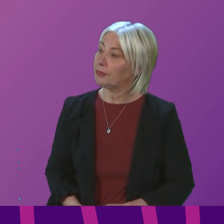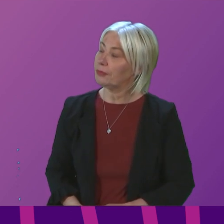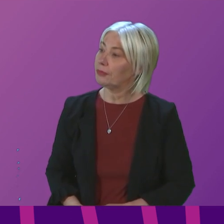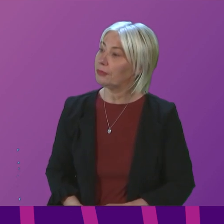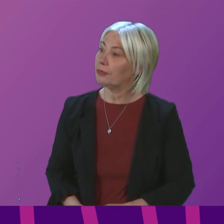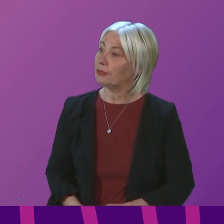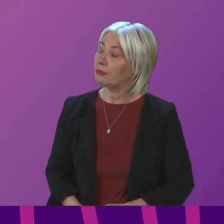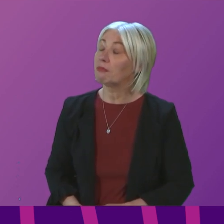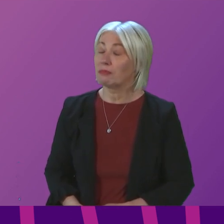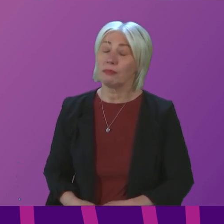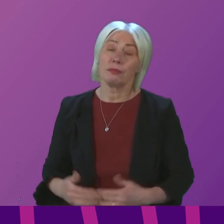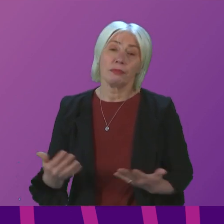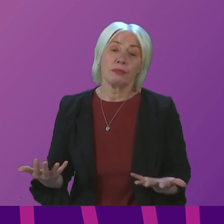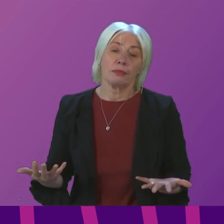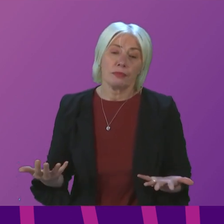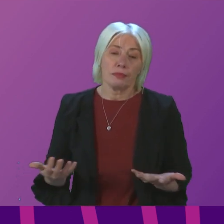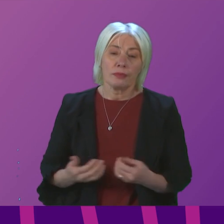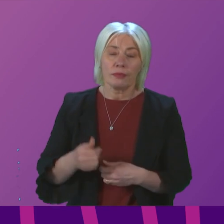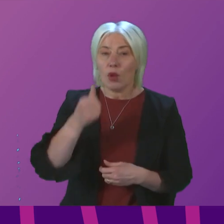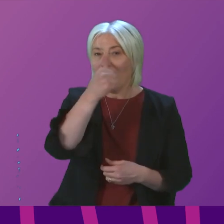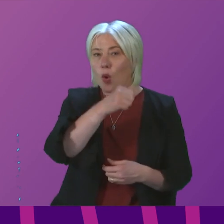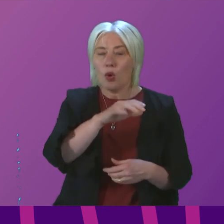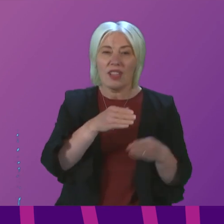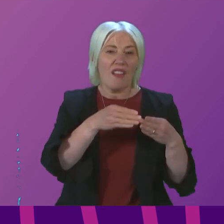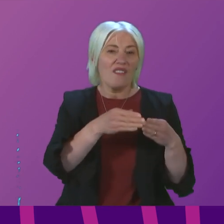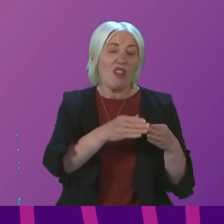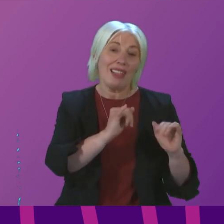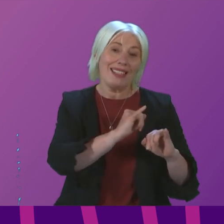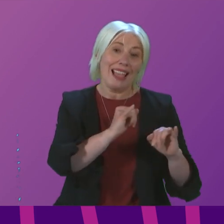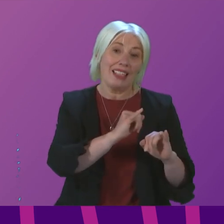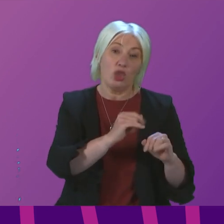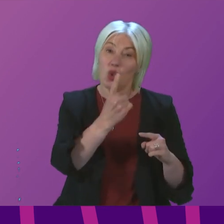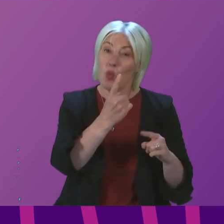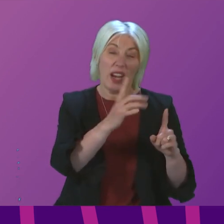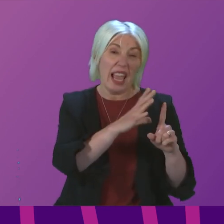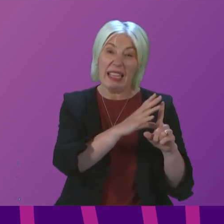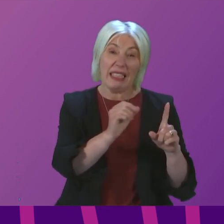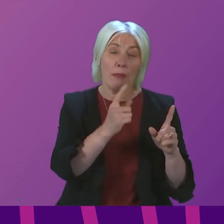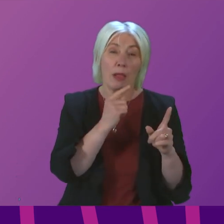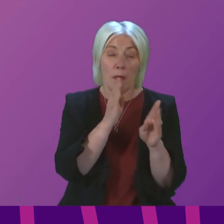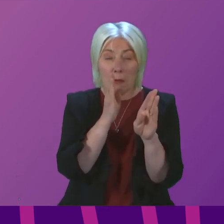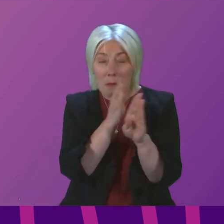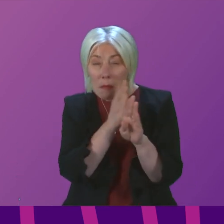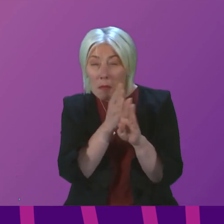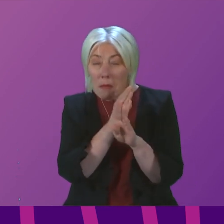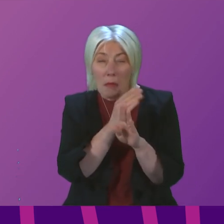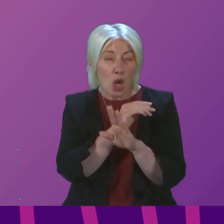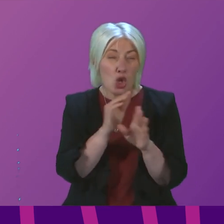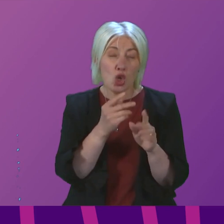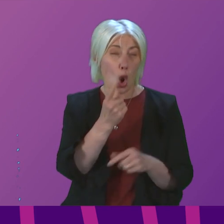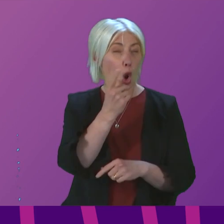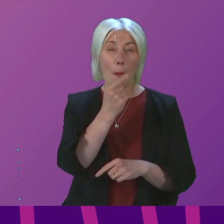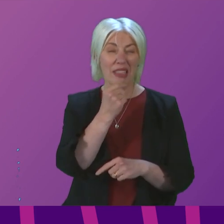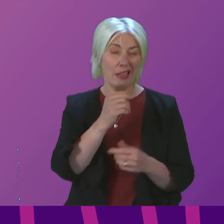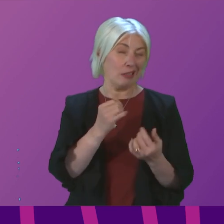Of course, the ferries scandal is just one example of the secrecy and incompetence that this